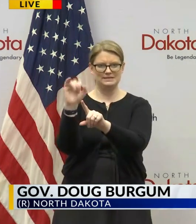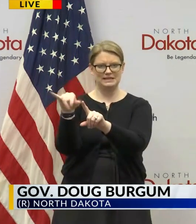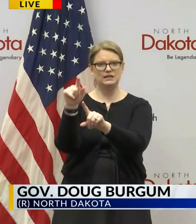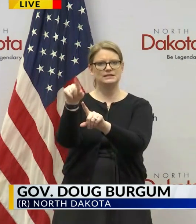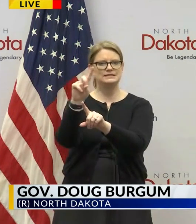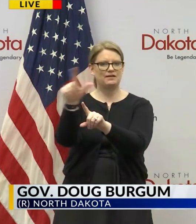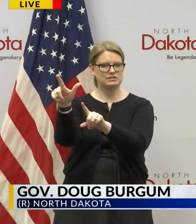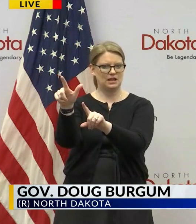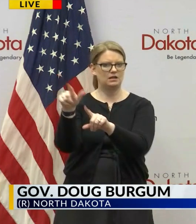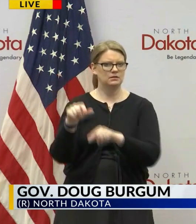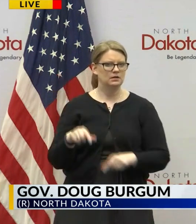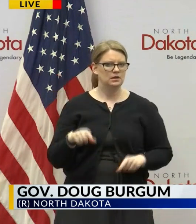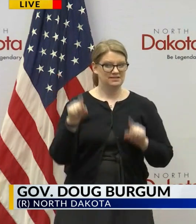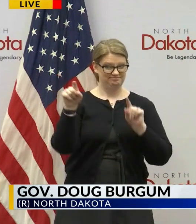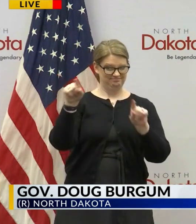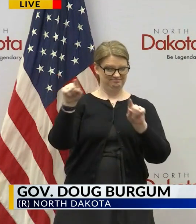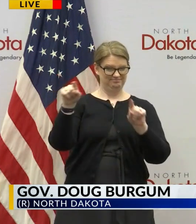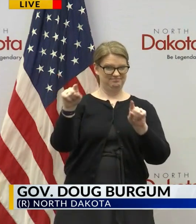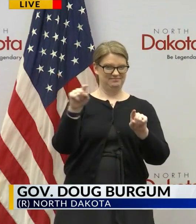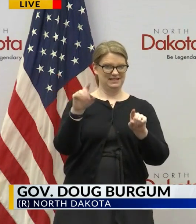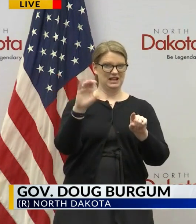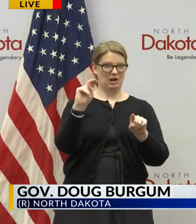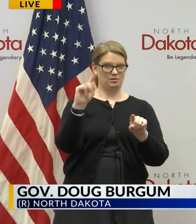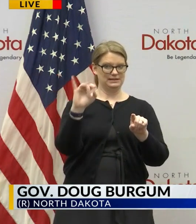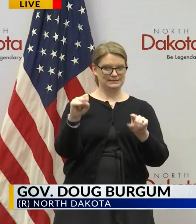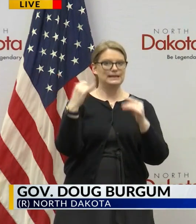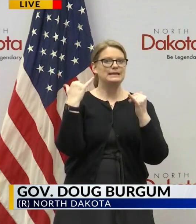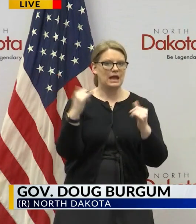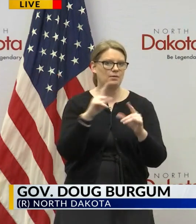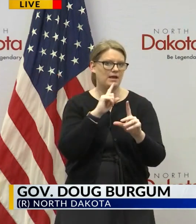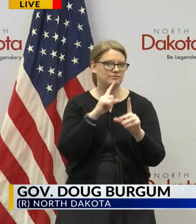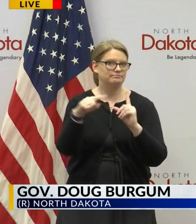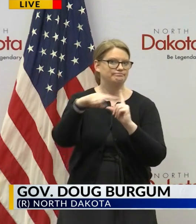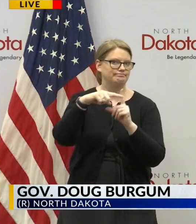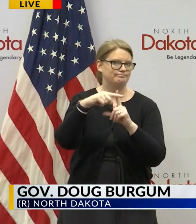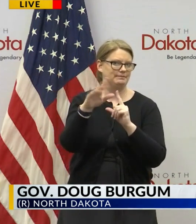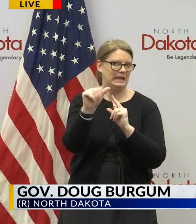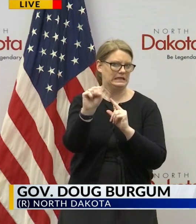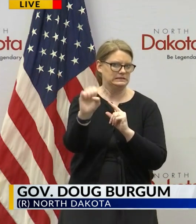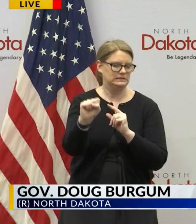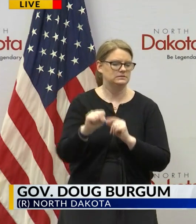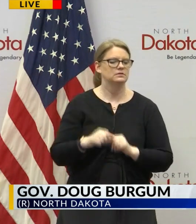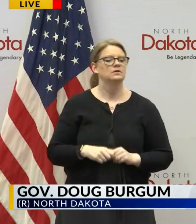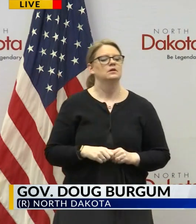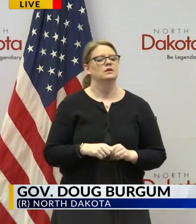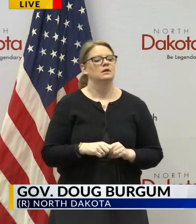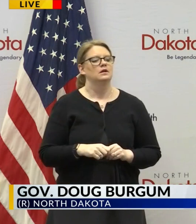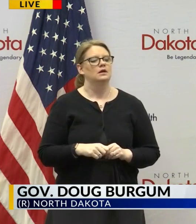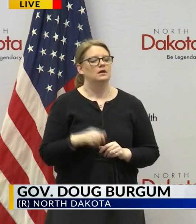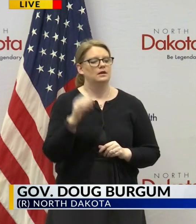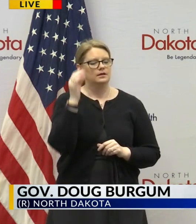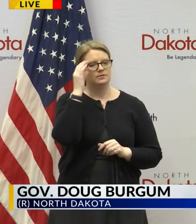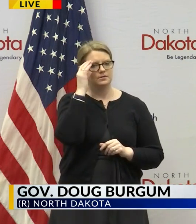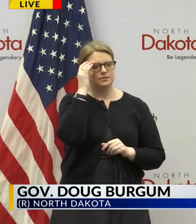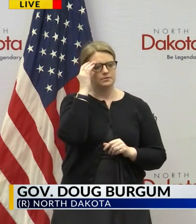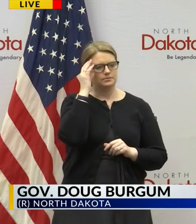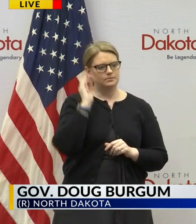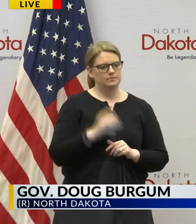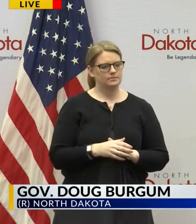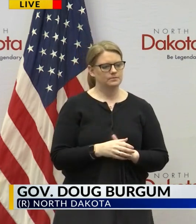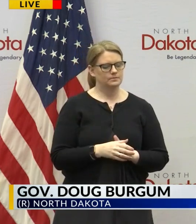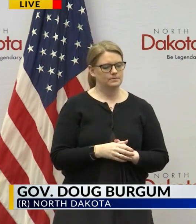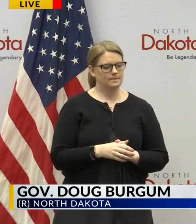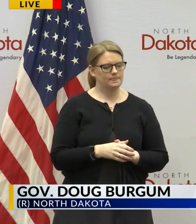are two new counties where they now have reported cases again this leads us to our